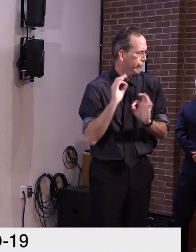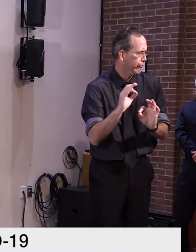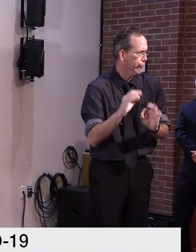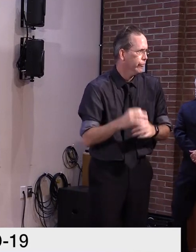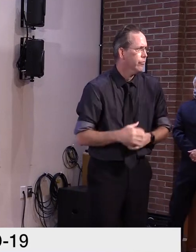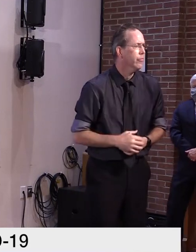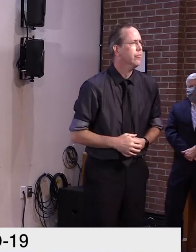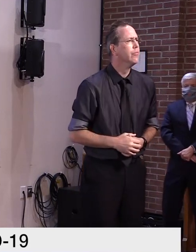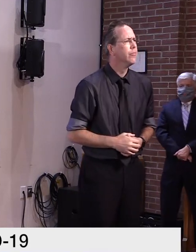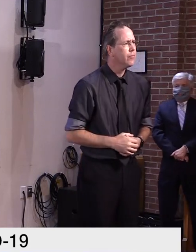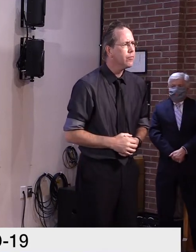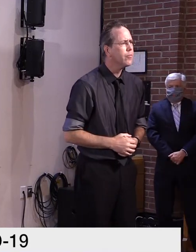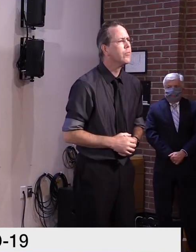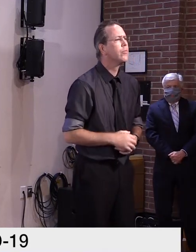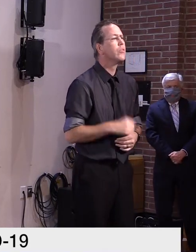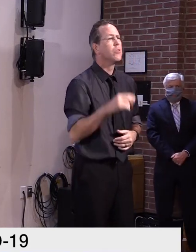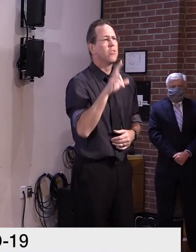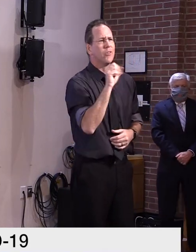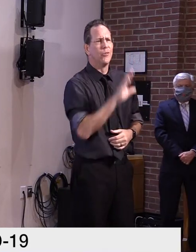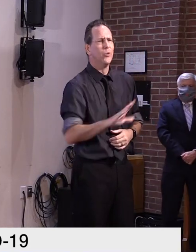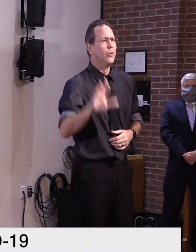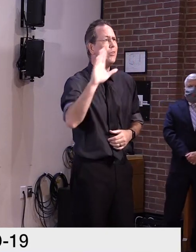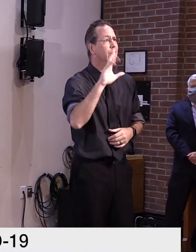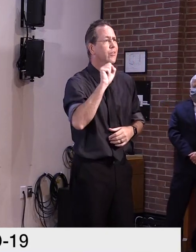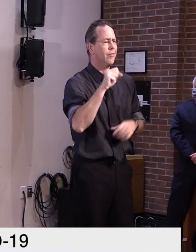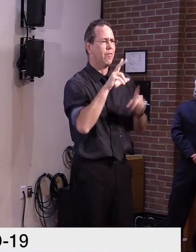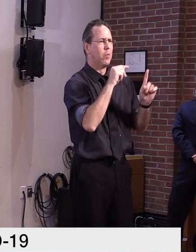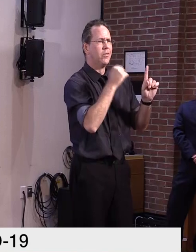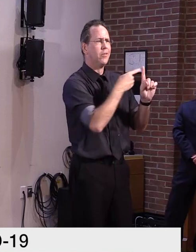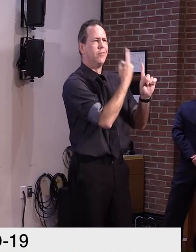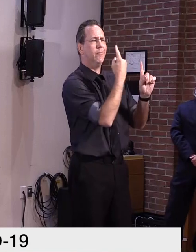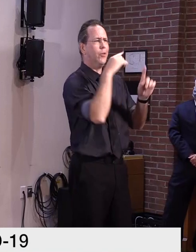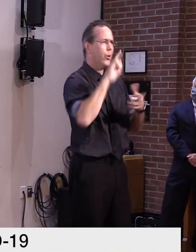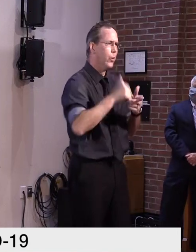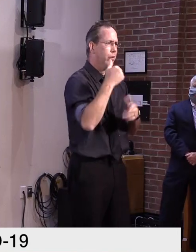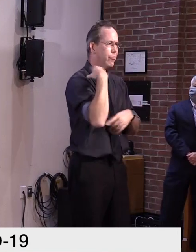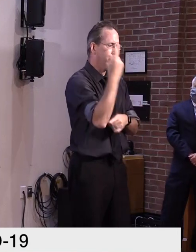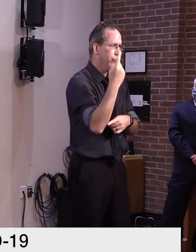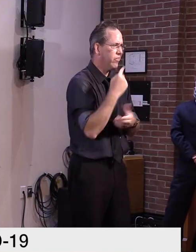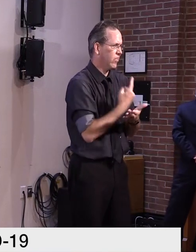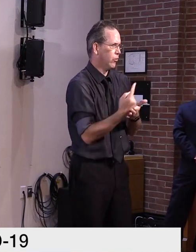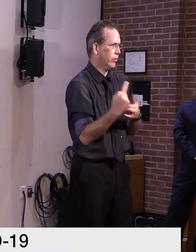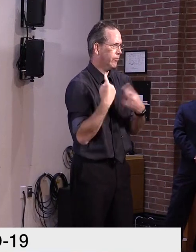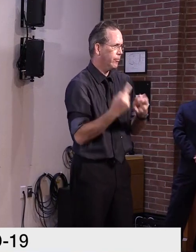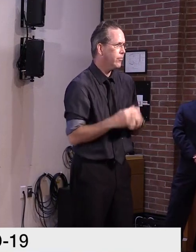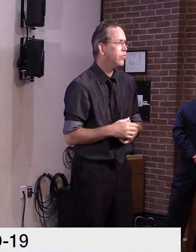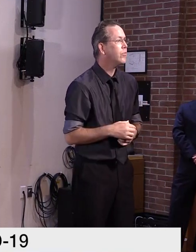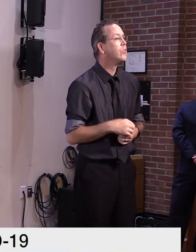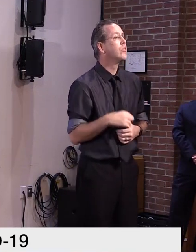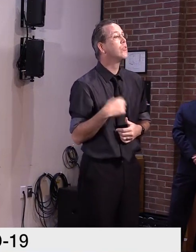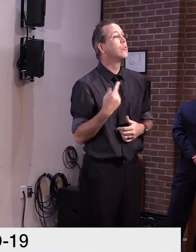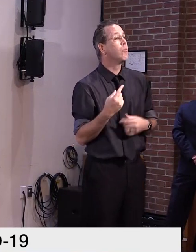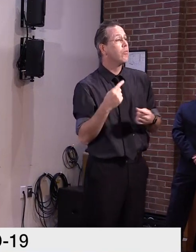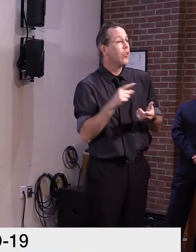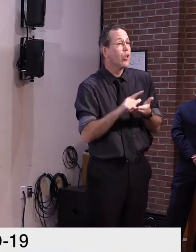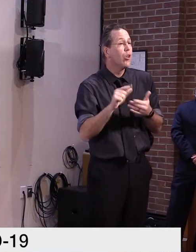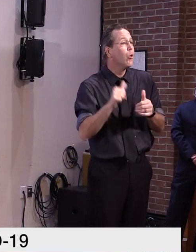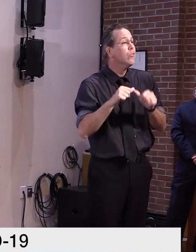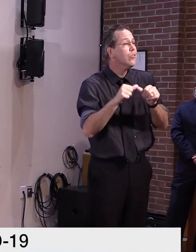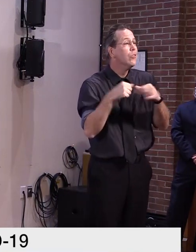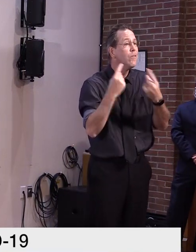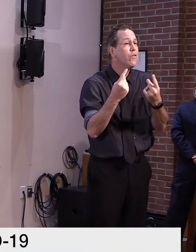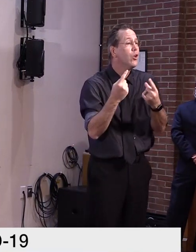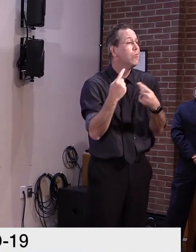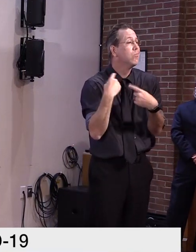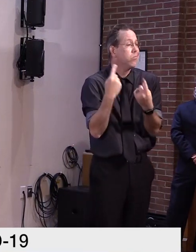We continue to have the lowest positivity rate for the last seven days, and we have the lowest prevalence rate from the start of the